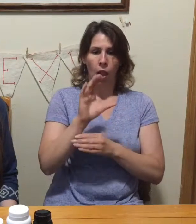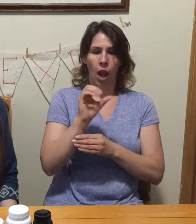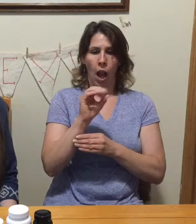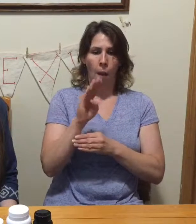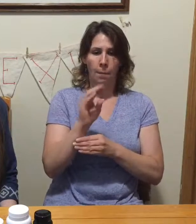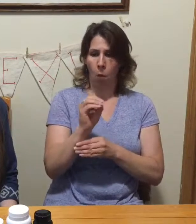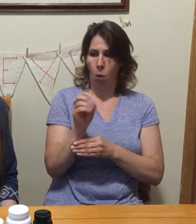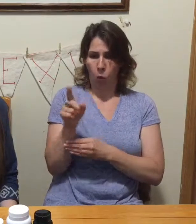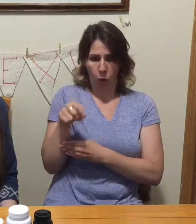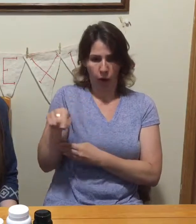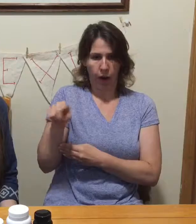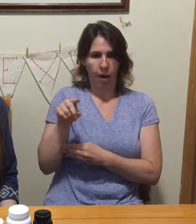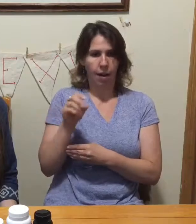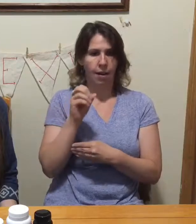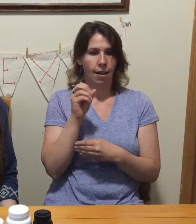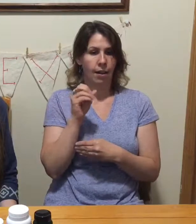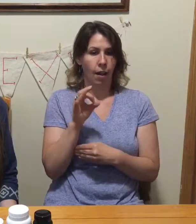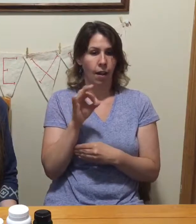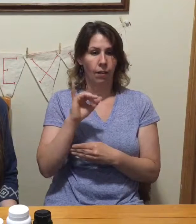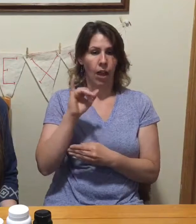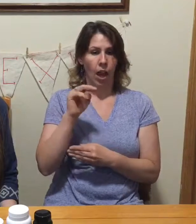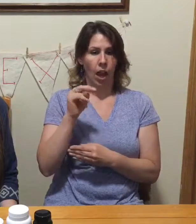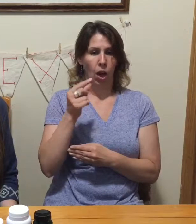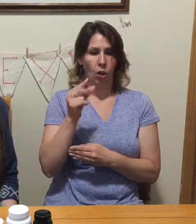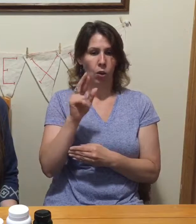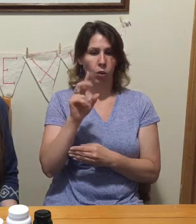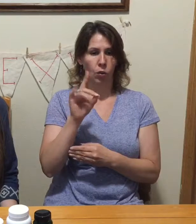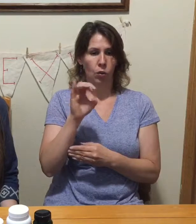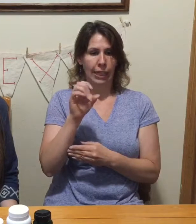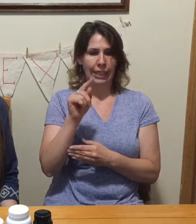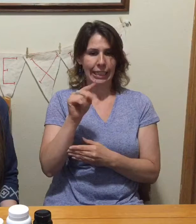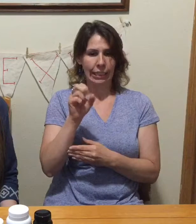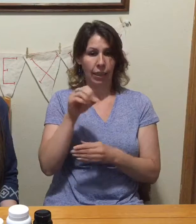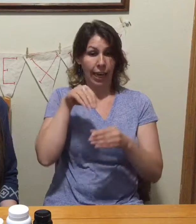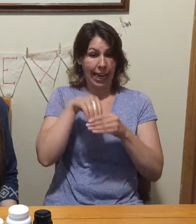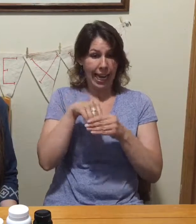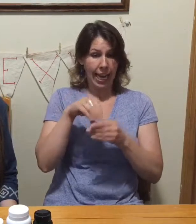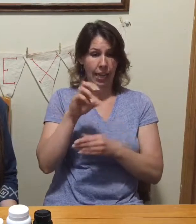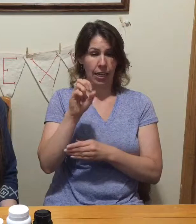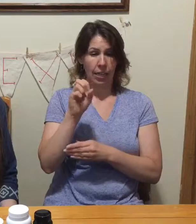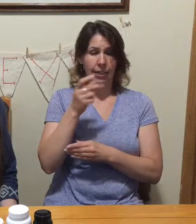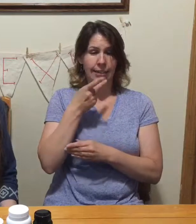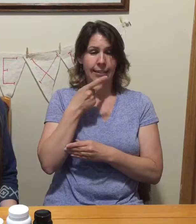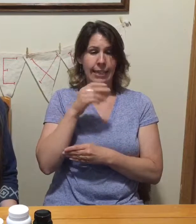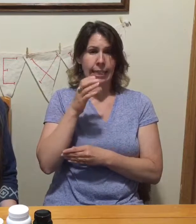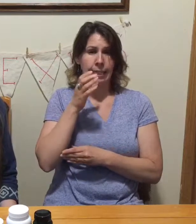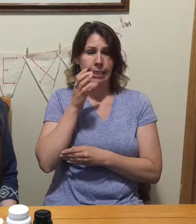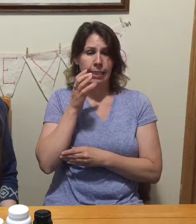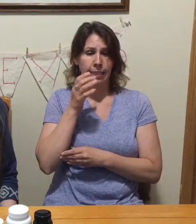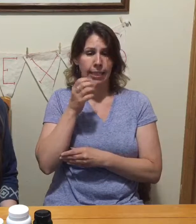The combination of ingredients in Slim contribute to losing fat, not muscle.